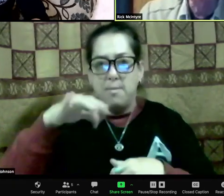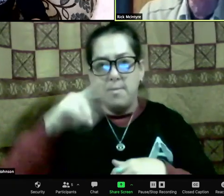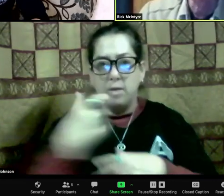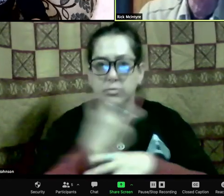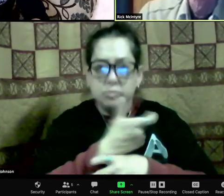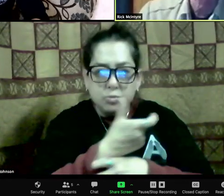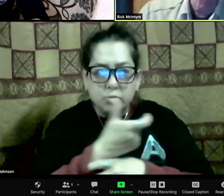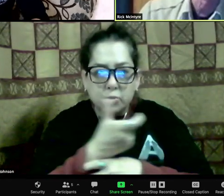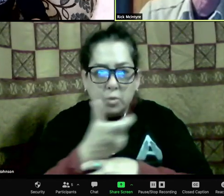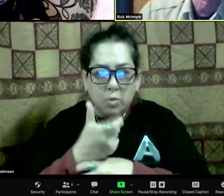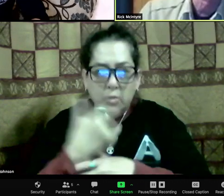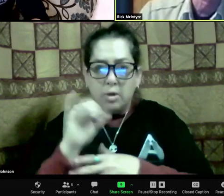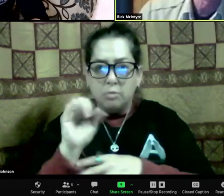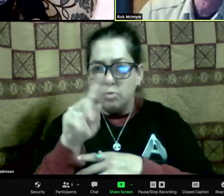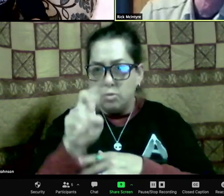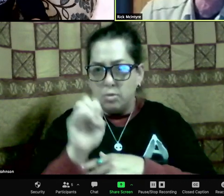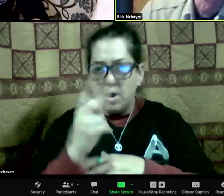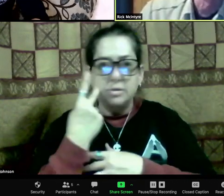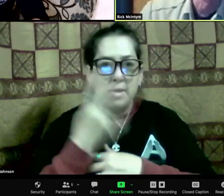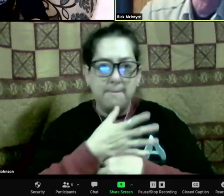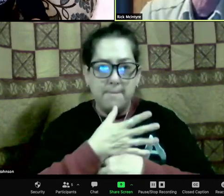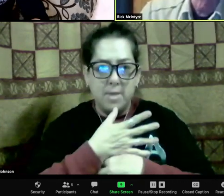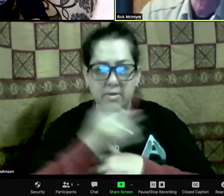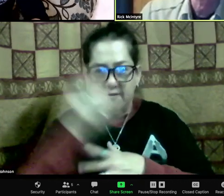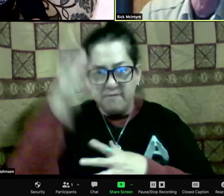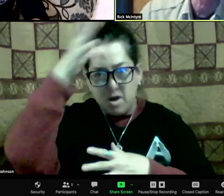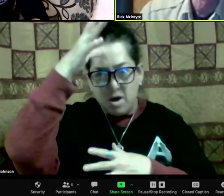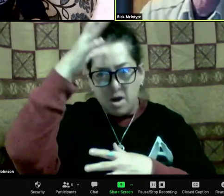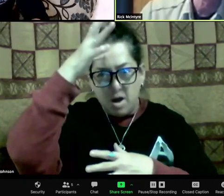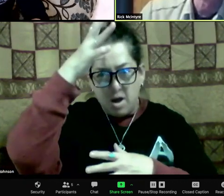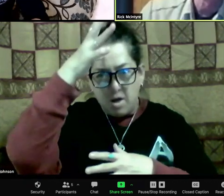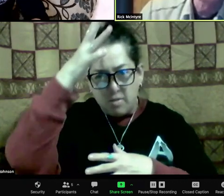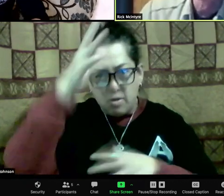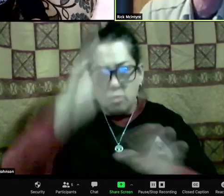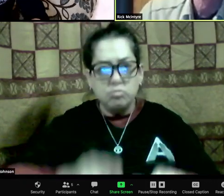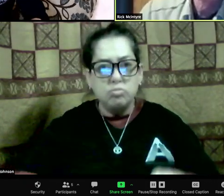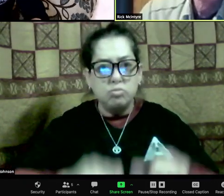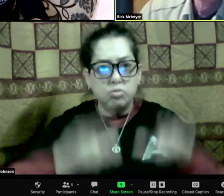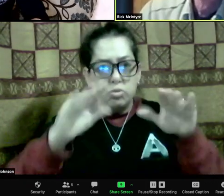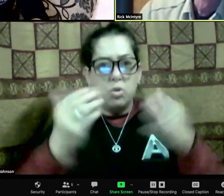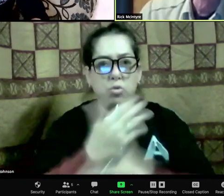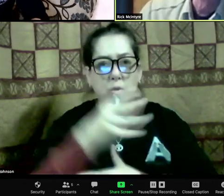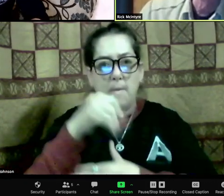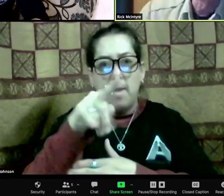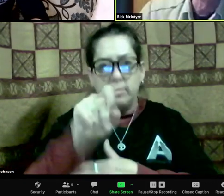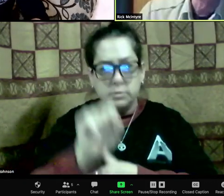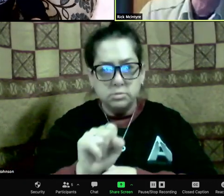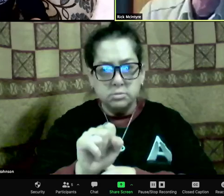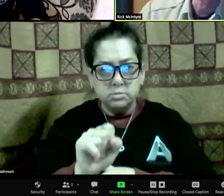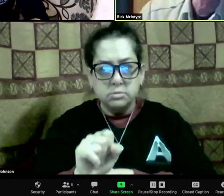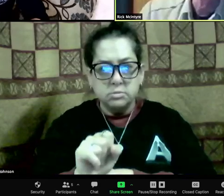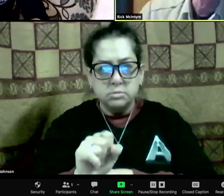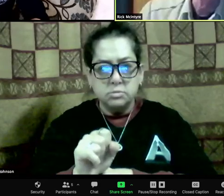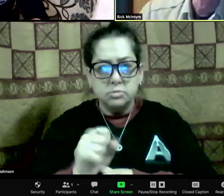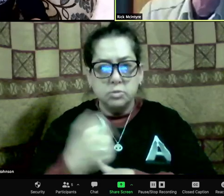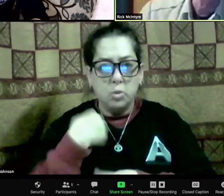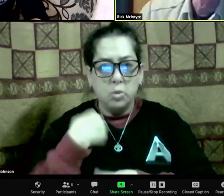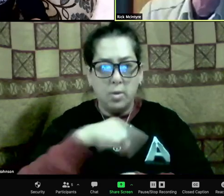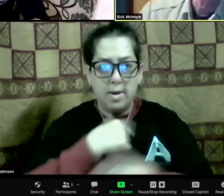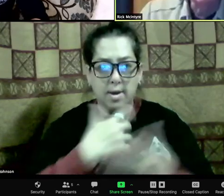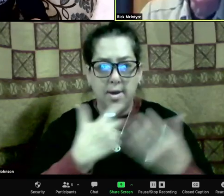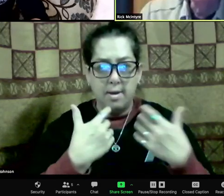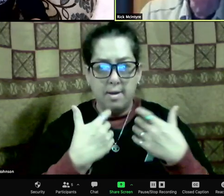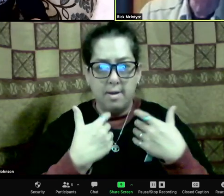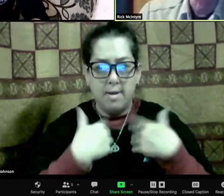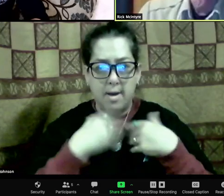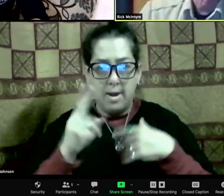biologist who was the first person to suggest that we'll always be reintroduced to Yellowstone. That was all the way back in 1944.